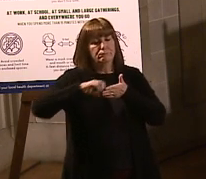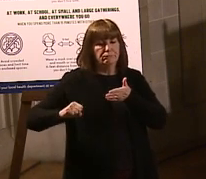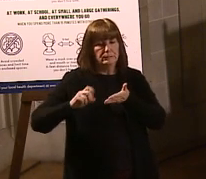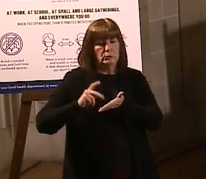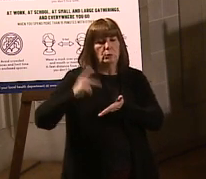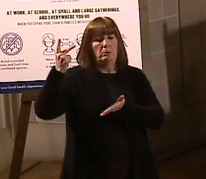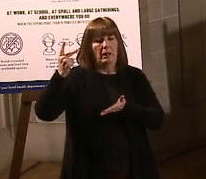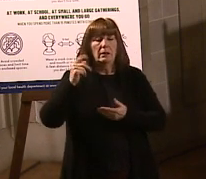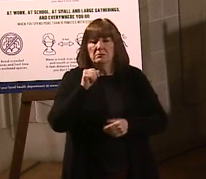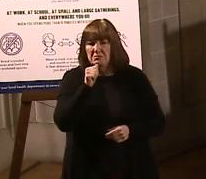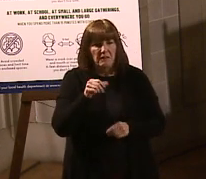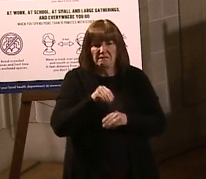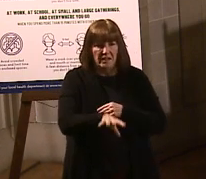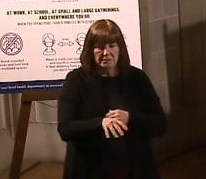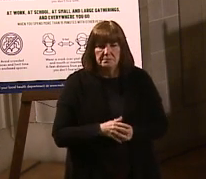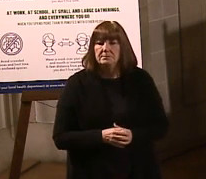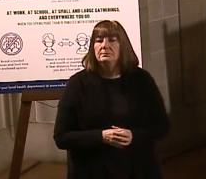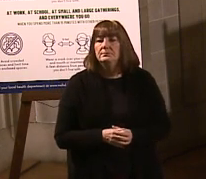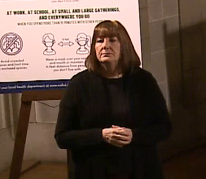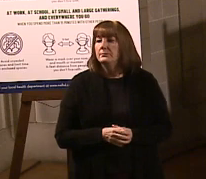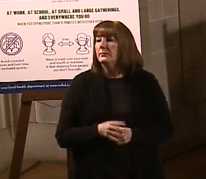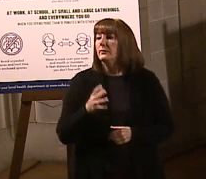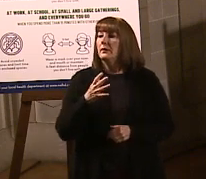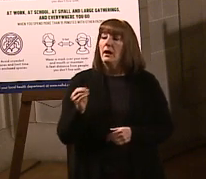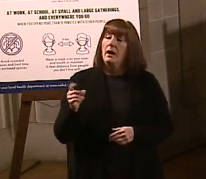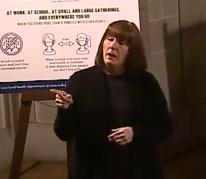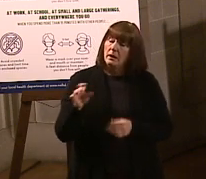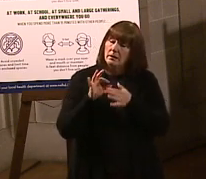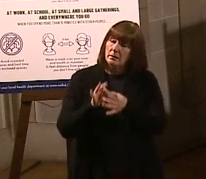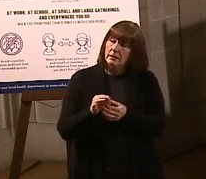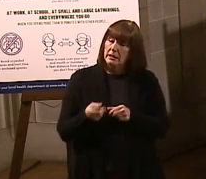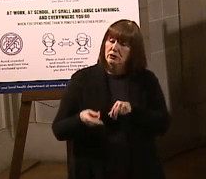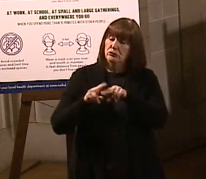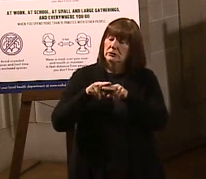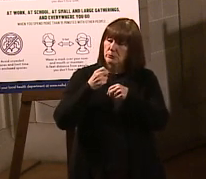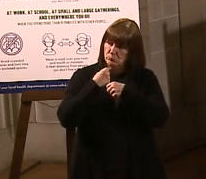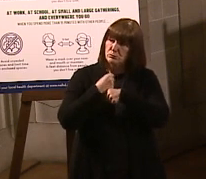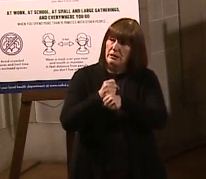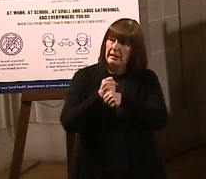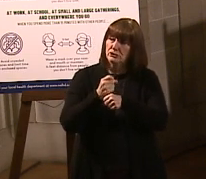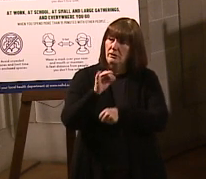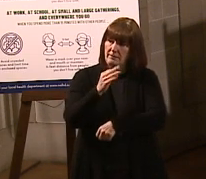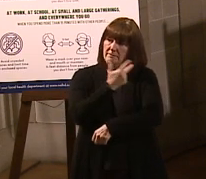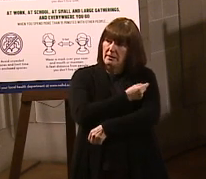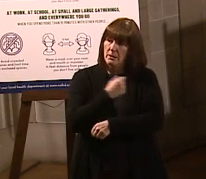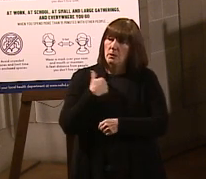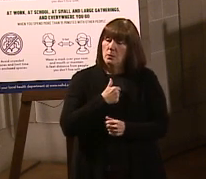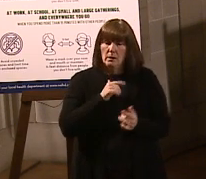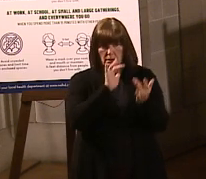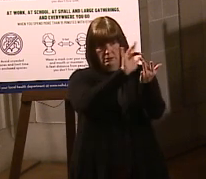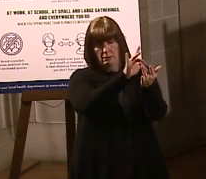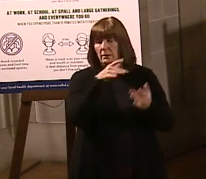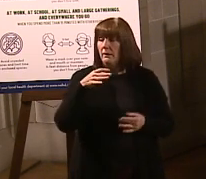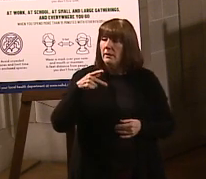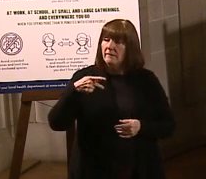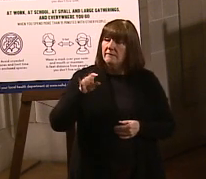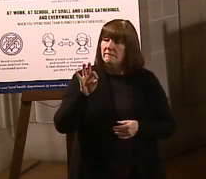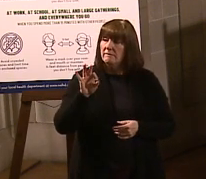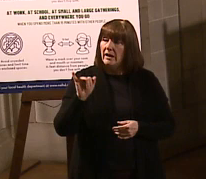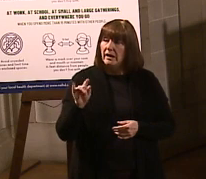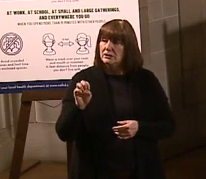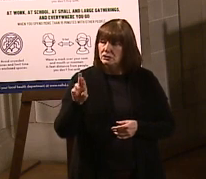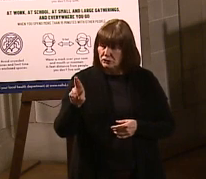matter. Okay, great. And then also just with regard to increased production, we have reached out, for example, to Pfizer and